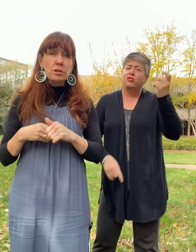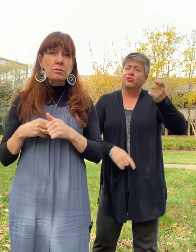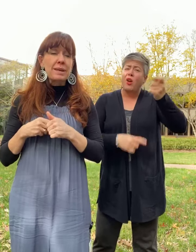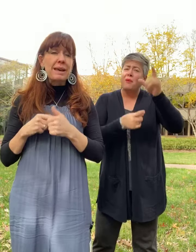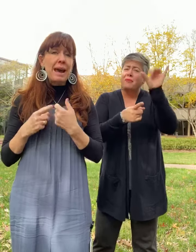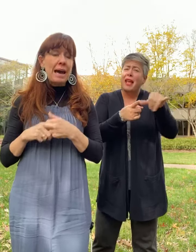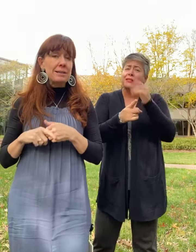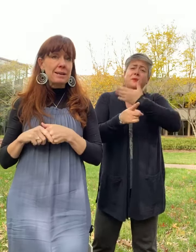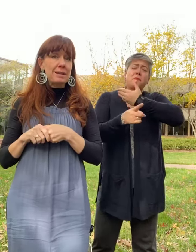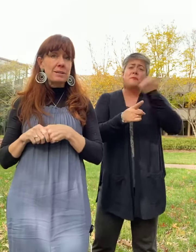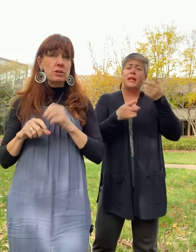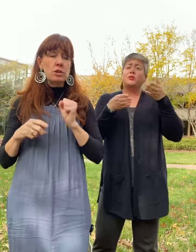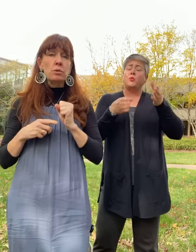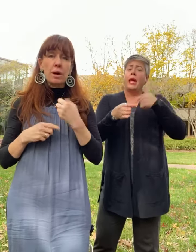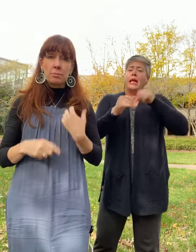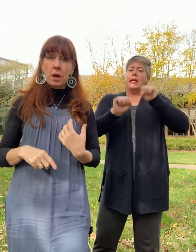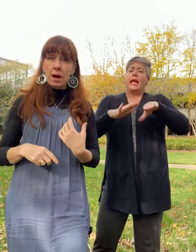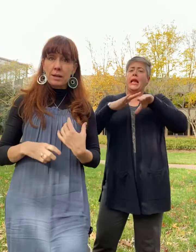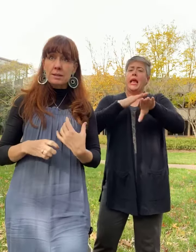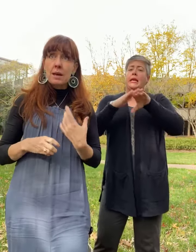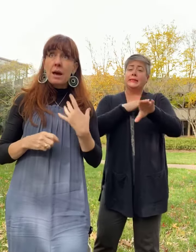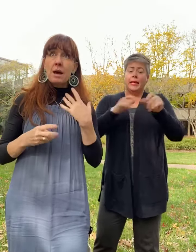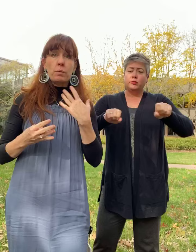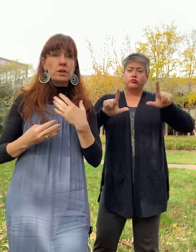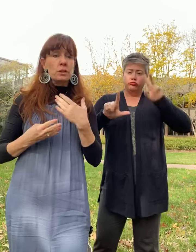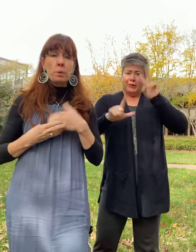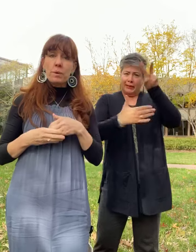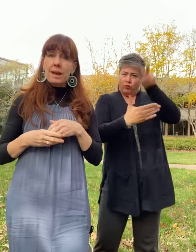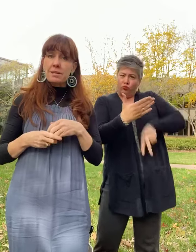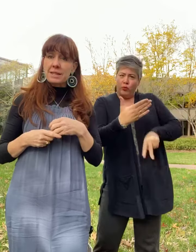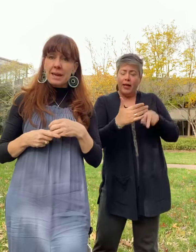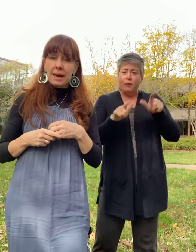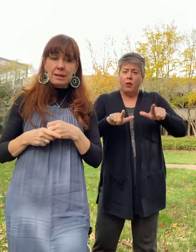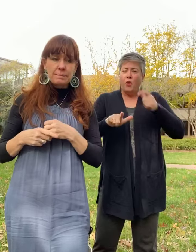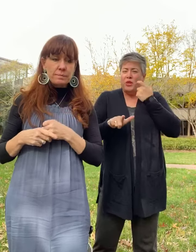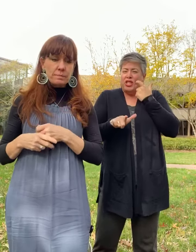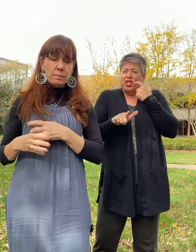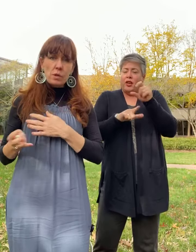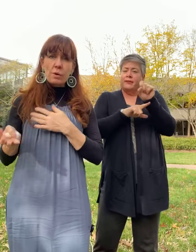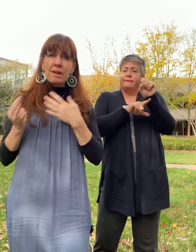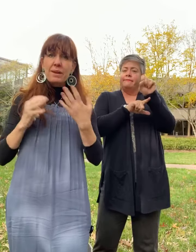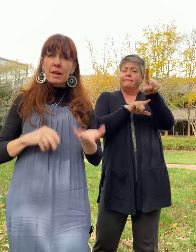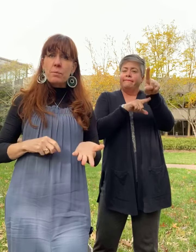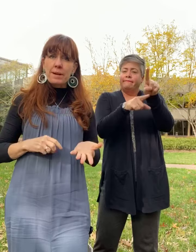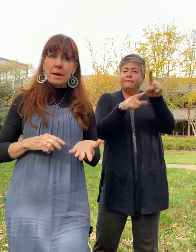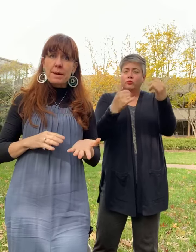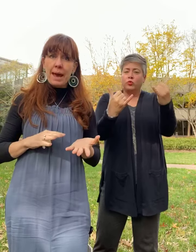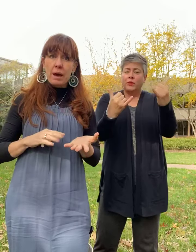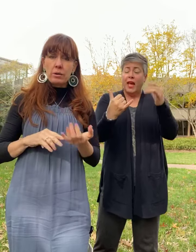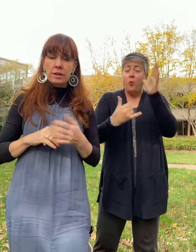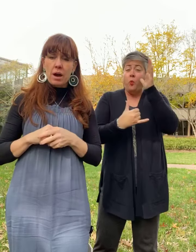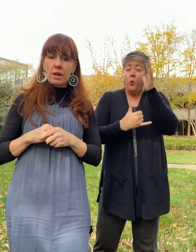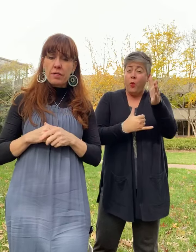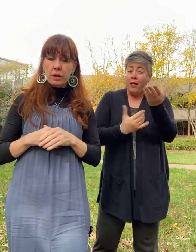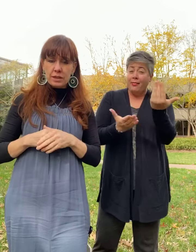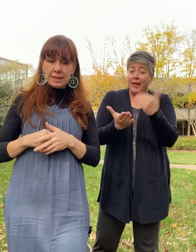get access to our blogs. Uh, we just put one out today. We're going to have another one coming out on Thursday.